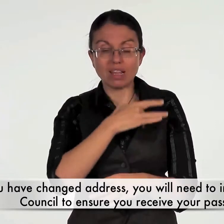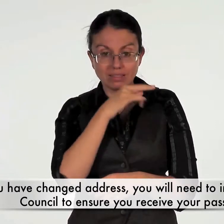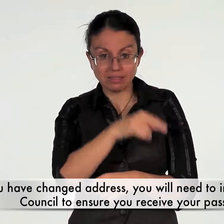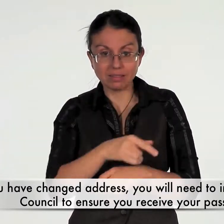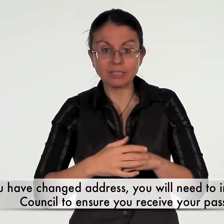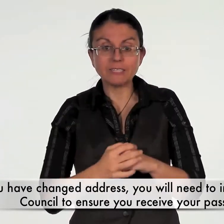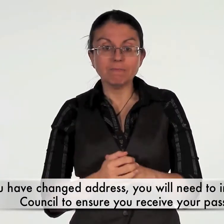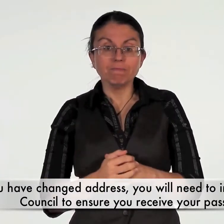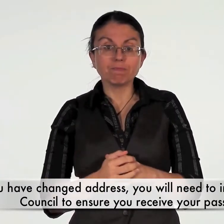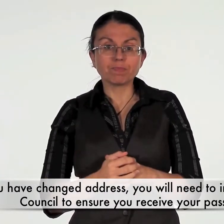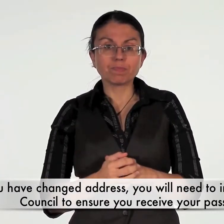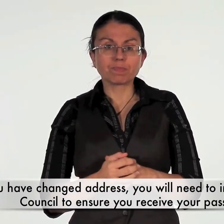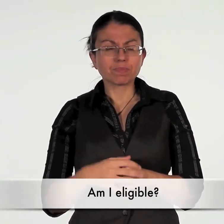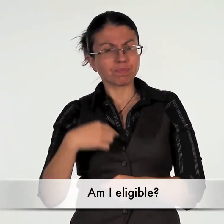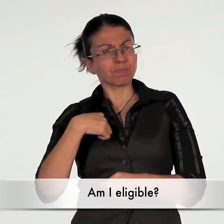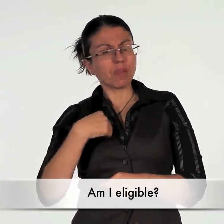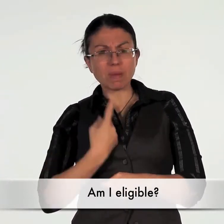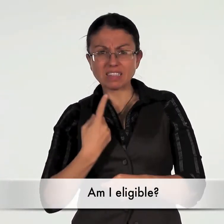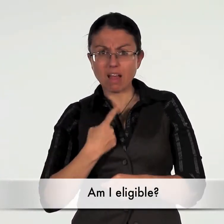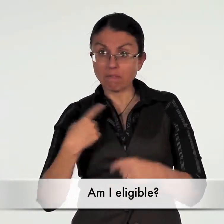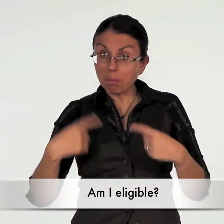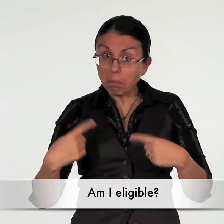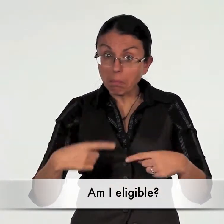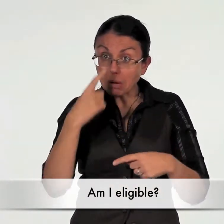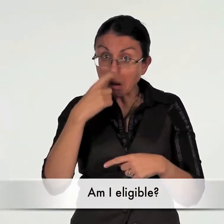receive your pass am I eligible